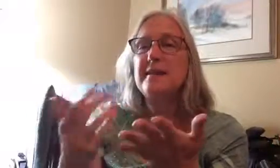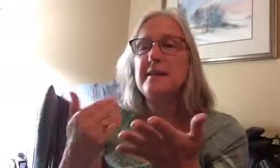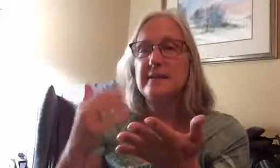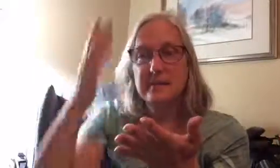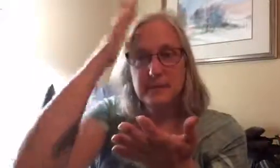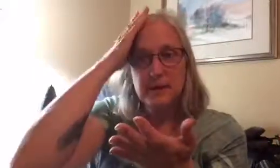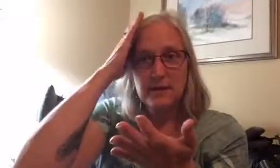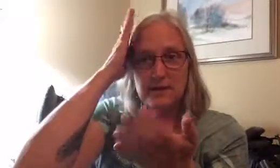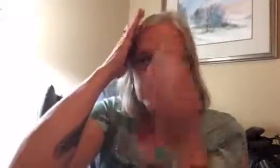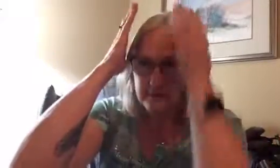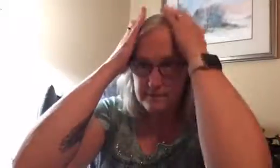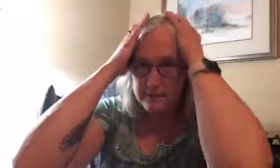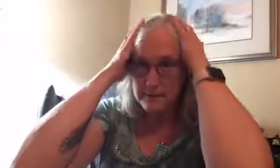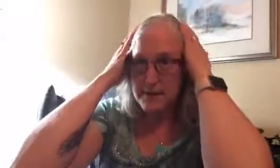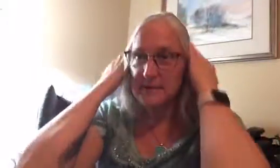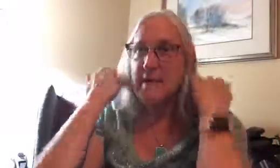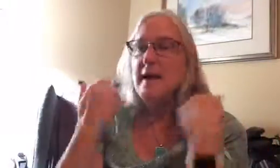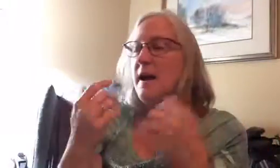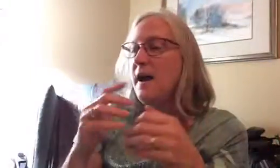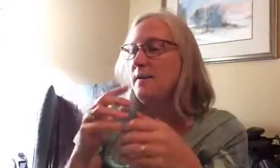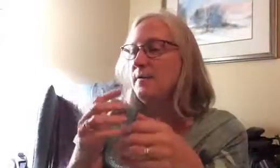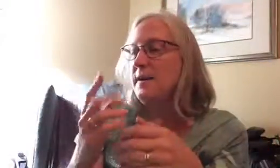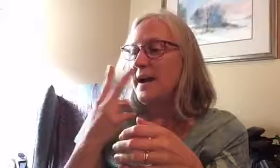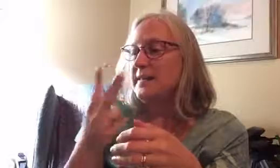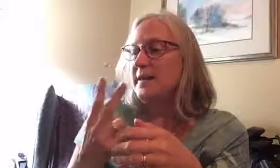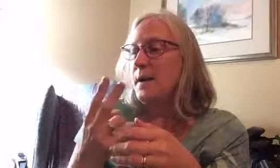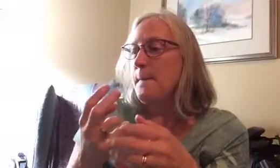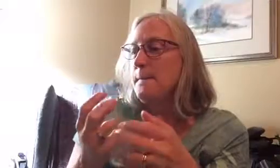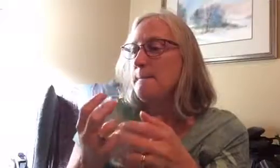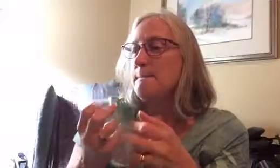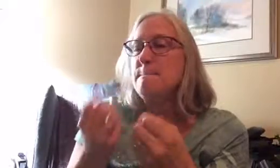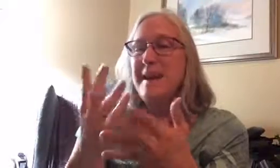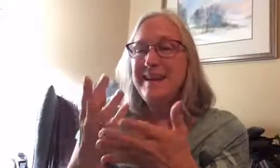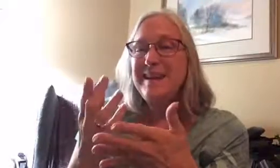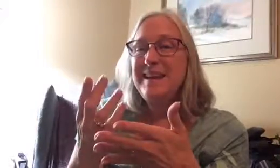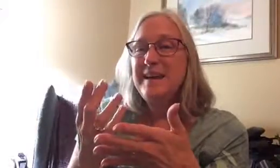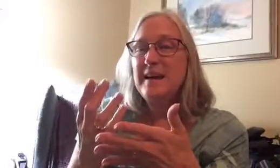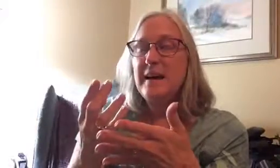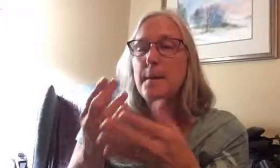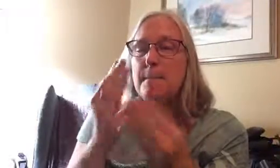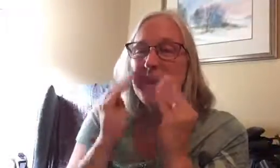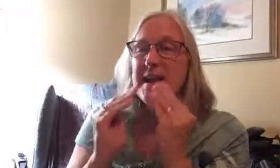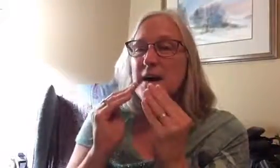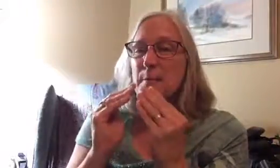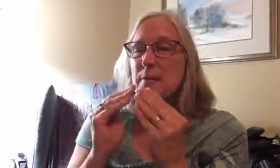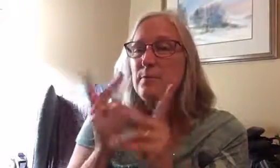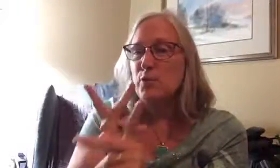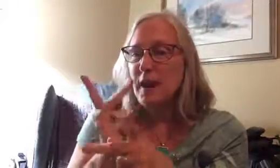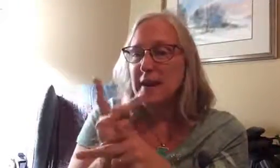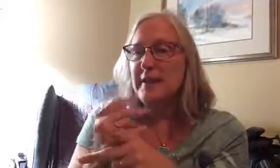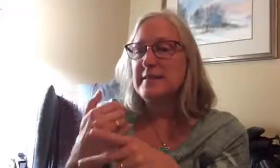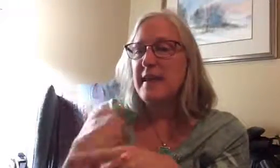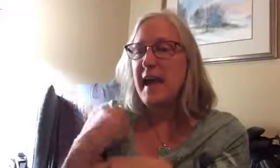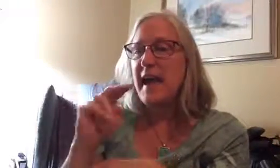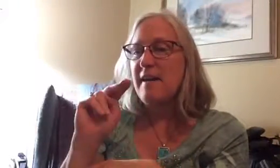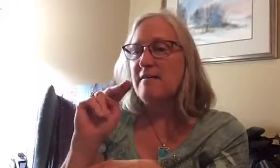things my hair is a mess um many makeup products have